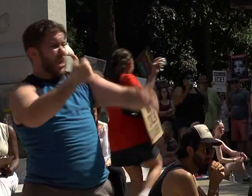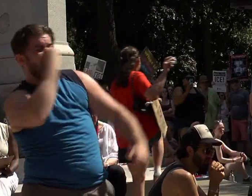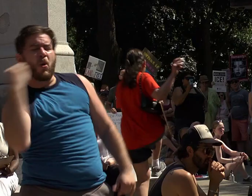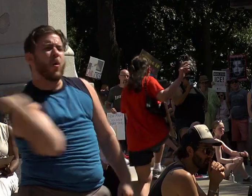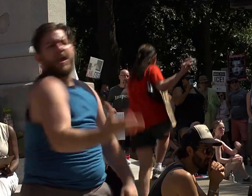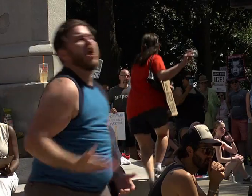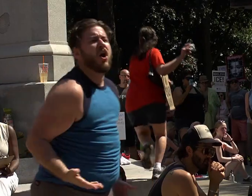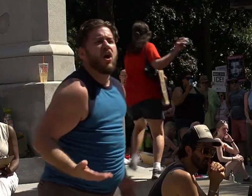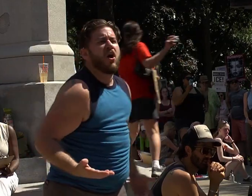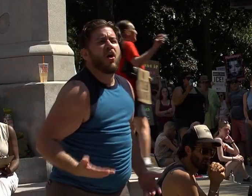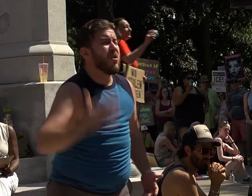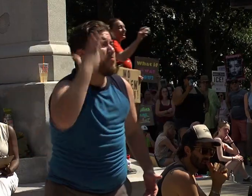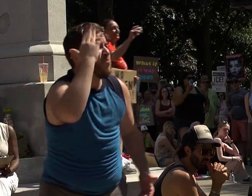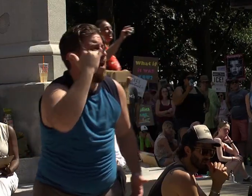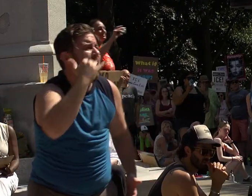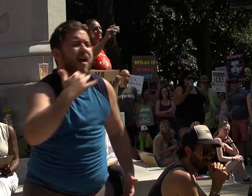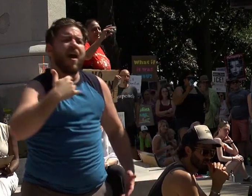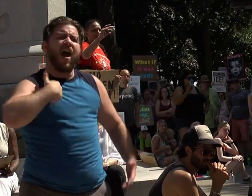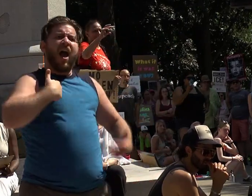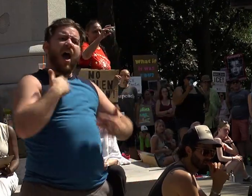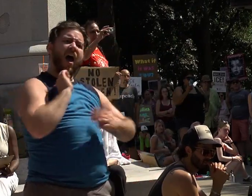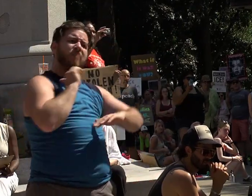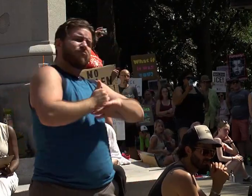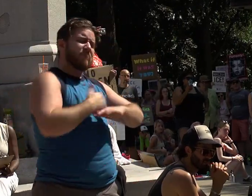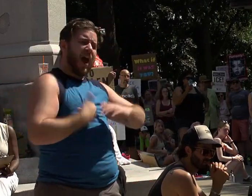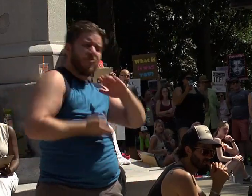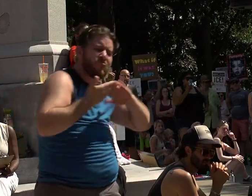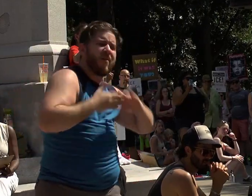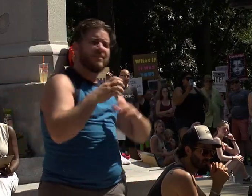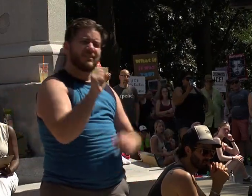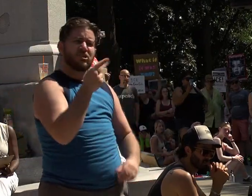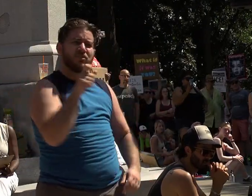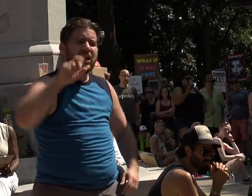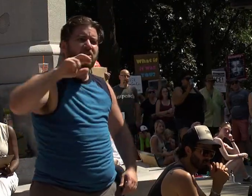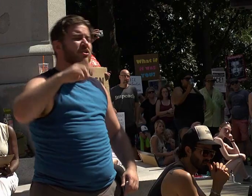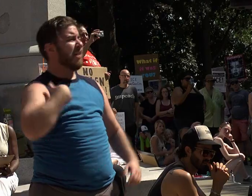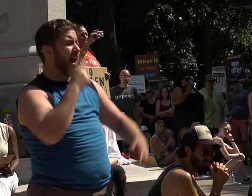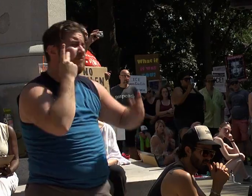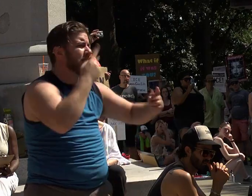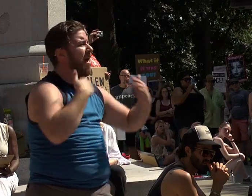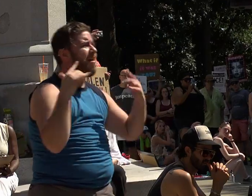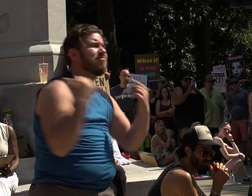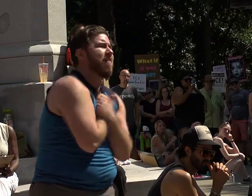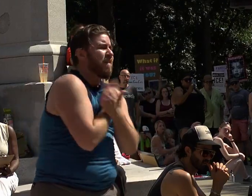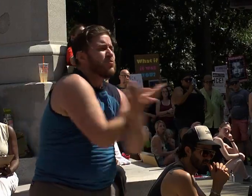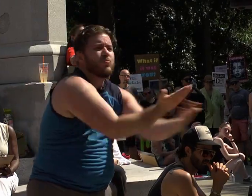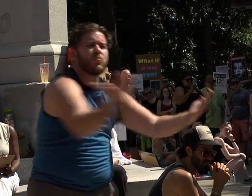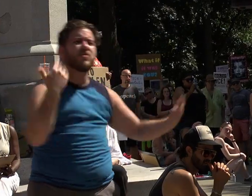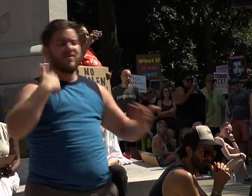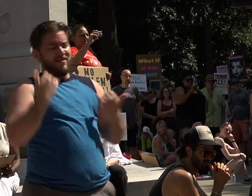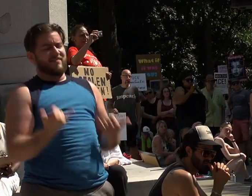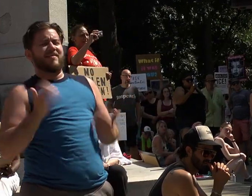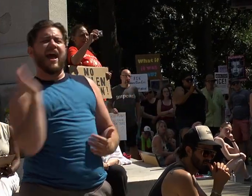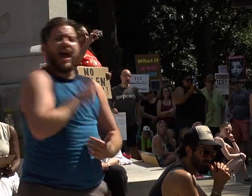don't care because I run shelters, as you know, and I look out and I love so many of you. This is our city. We will